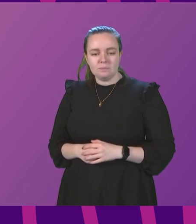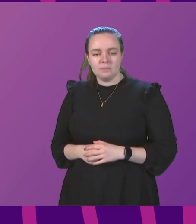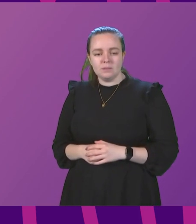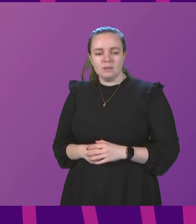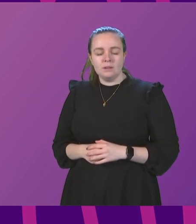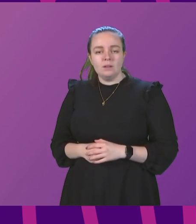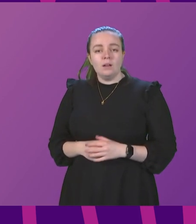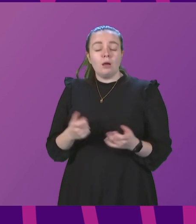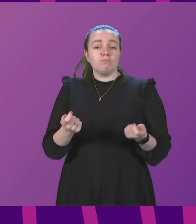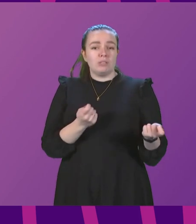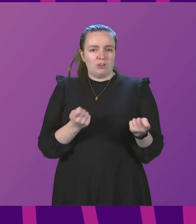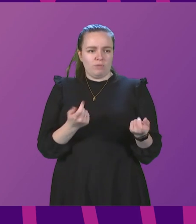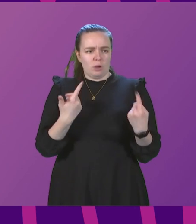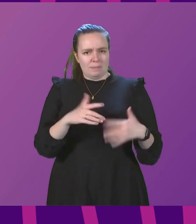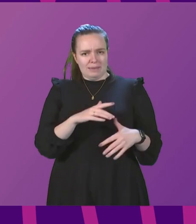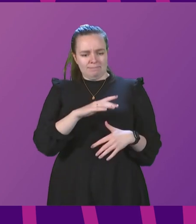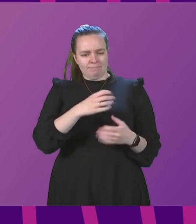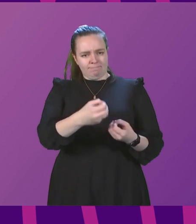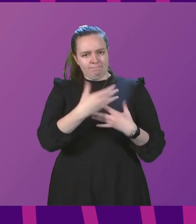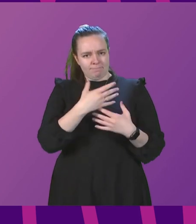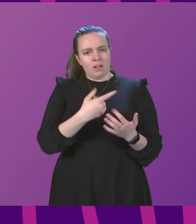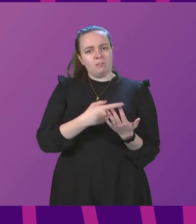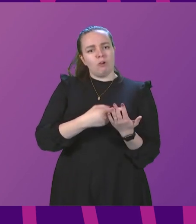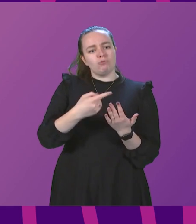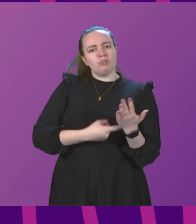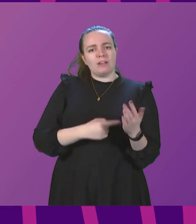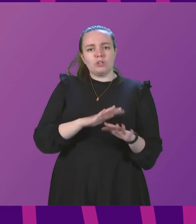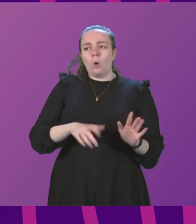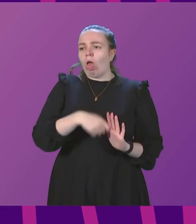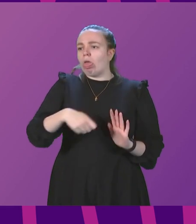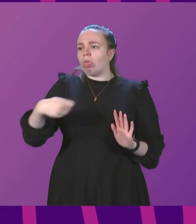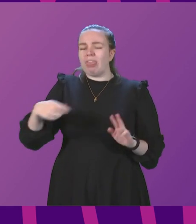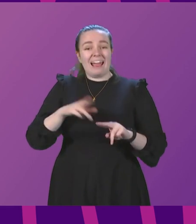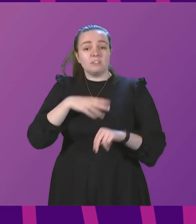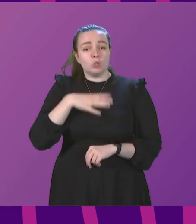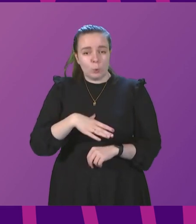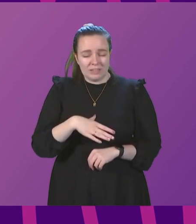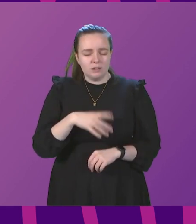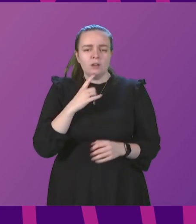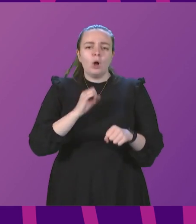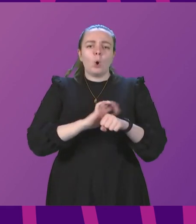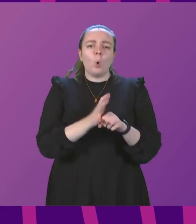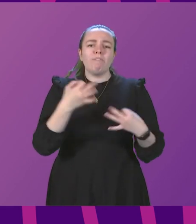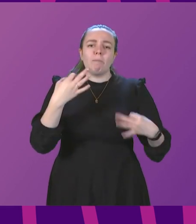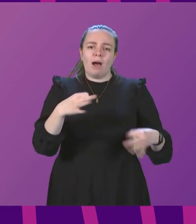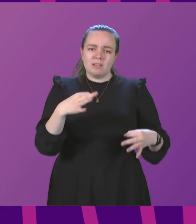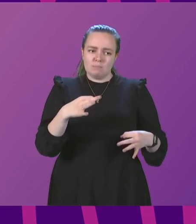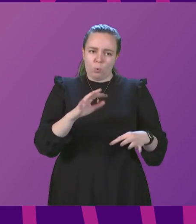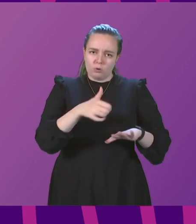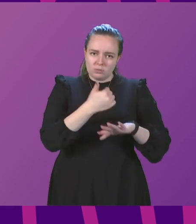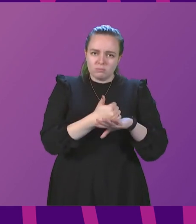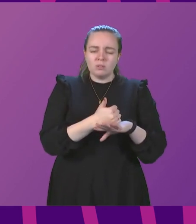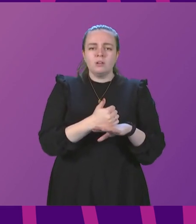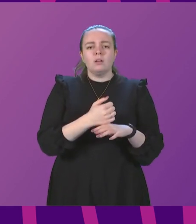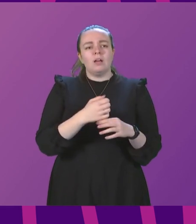We have been told that restrictions would not remain a minute longer than necessary. From when COVID passports were announced, infection rates are lower, hospital